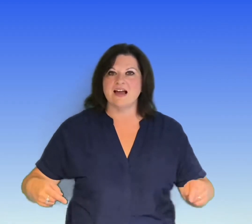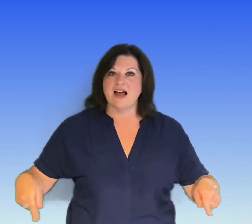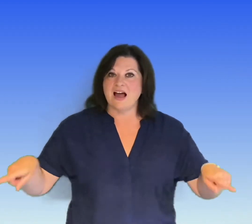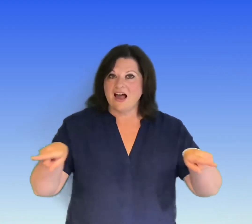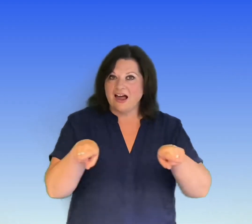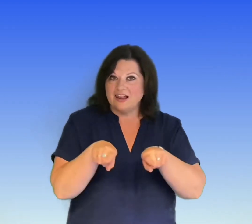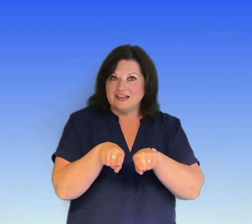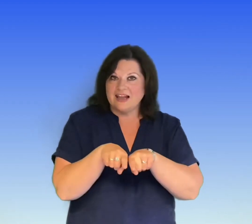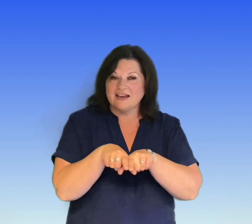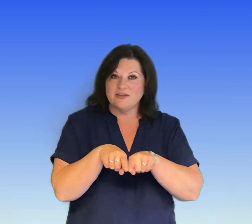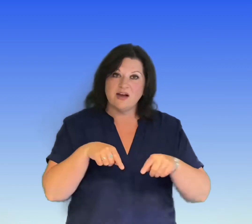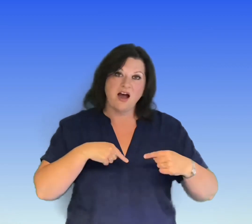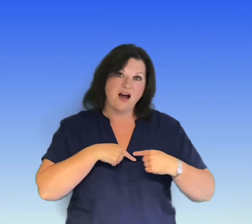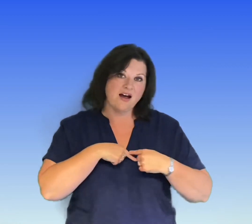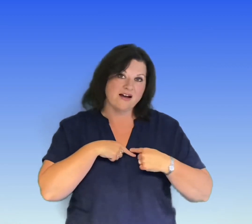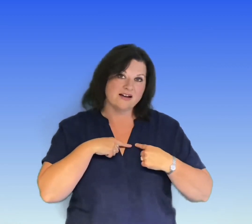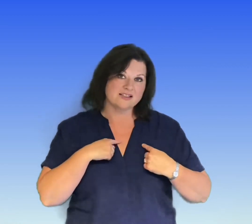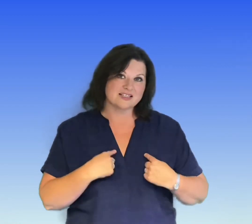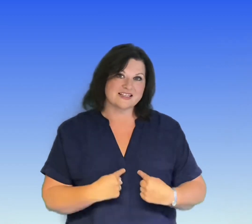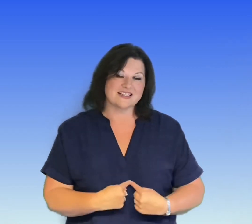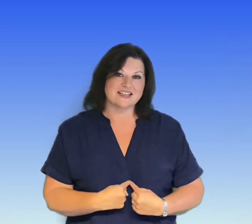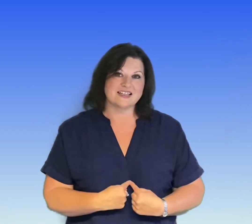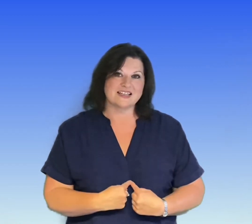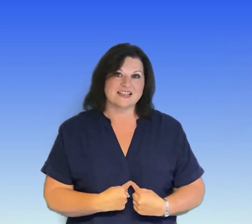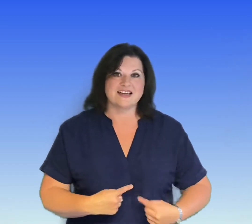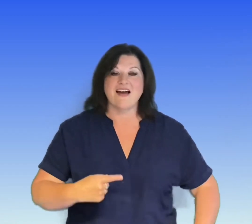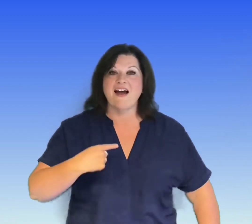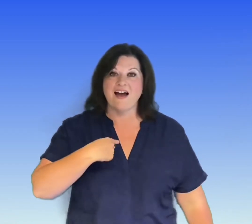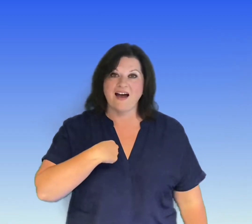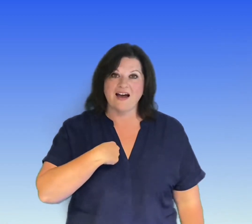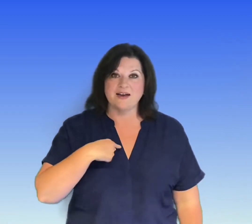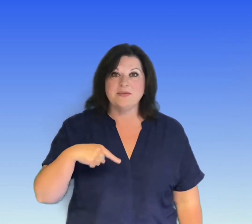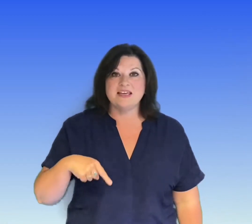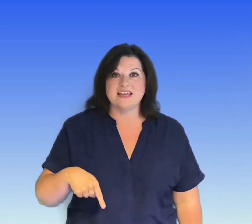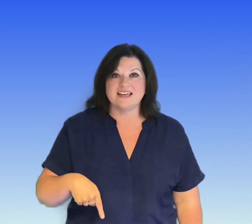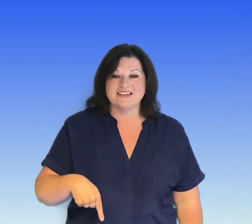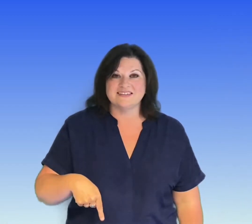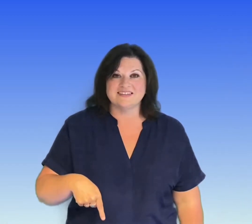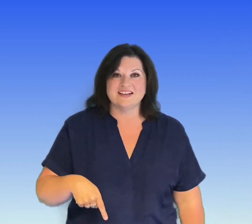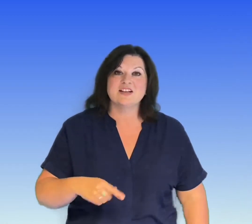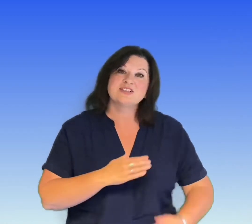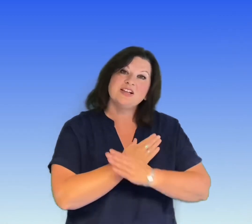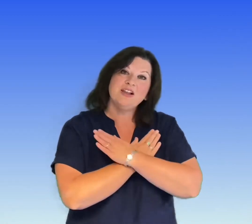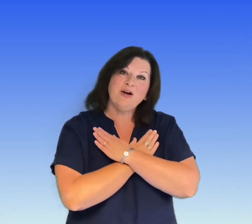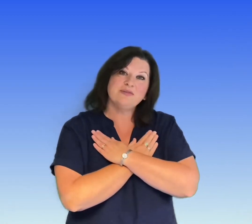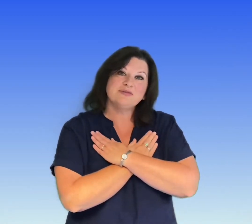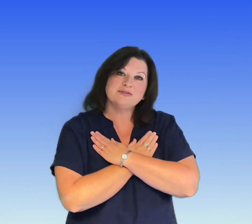Like the heart, I am here to love.